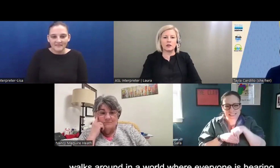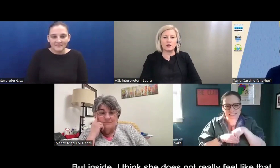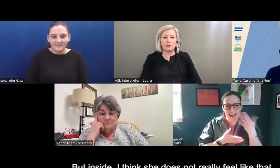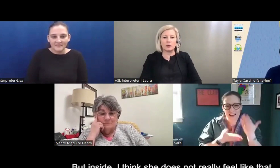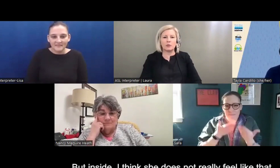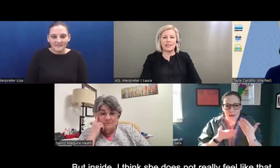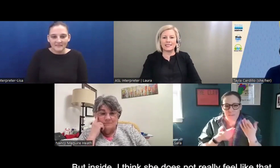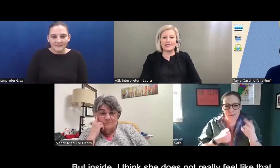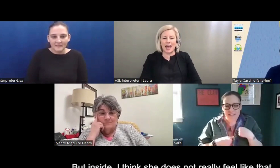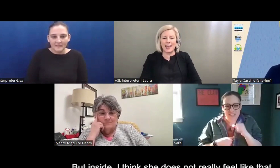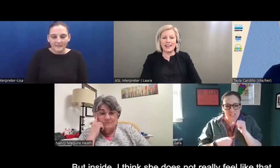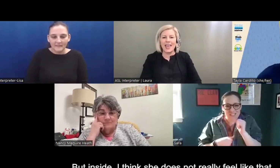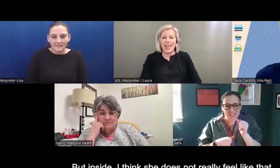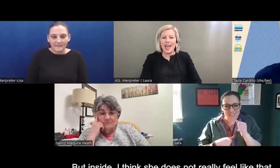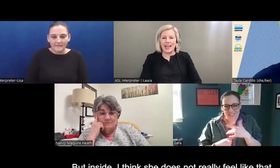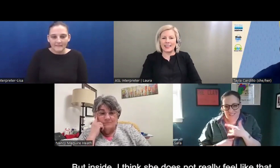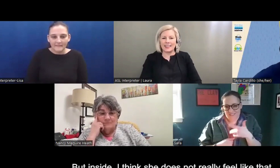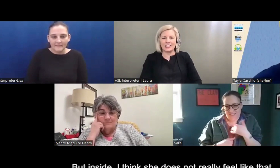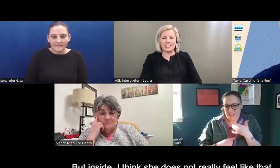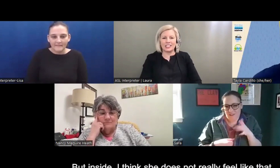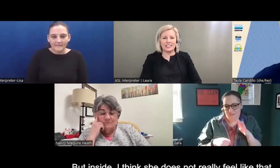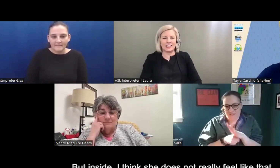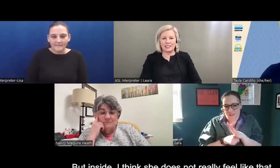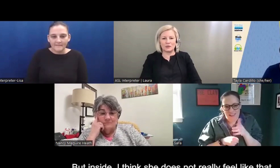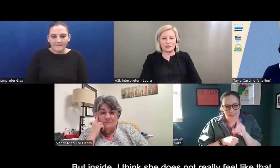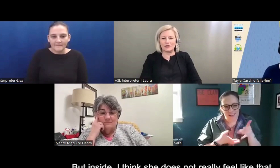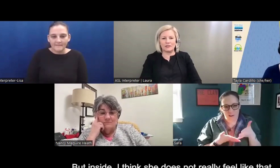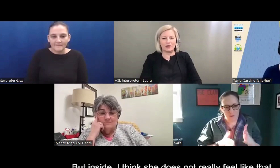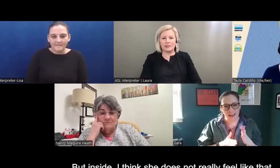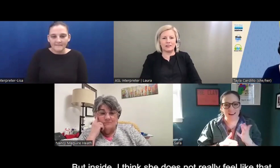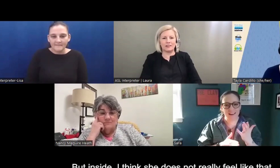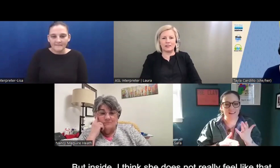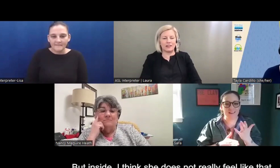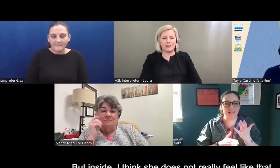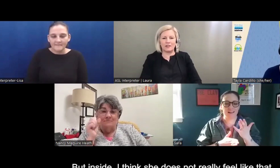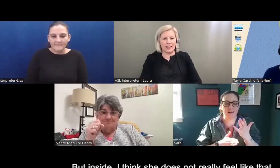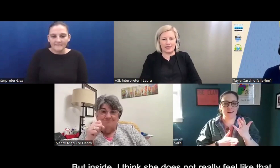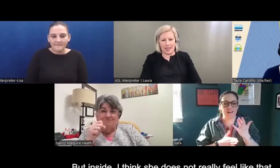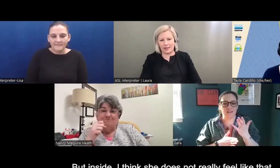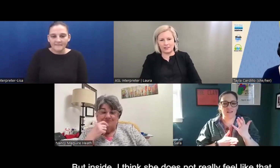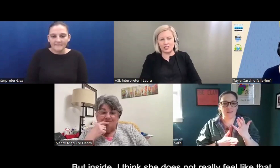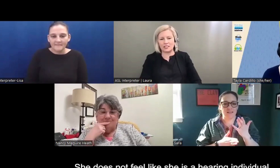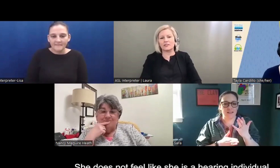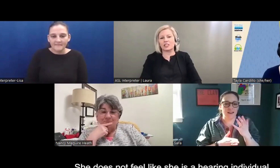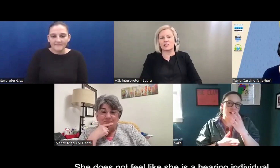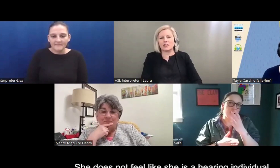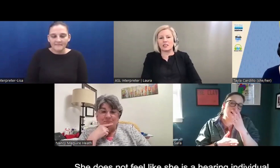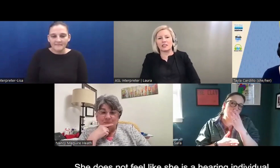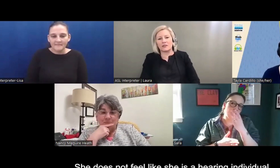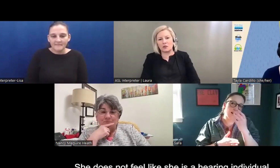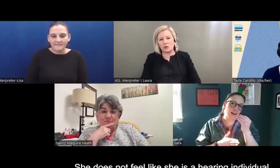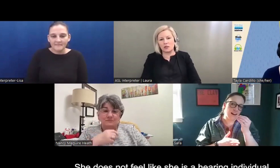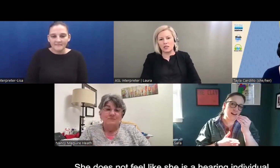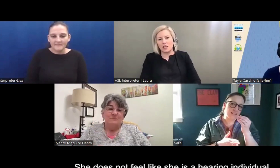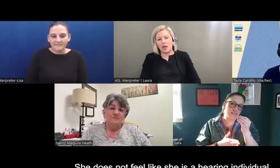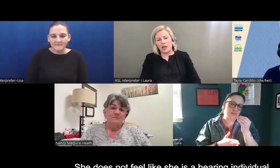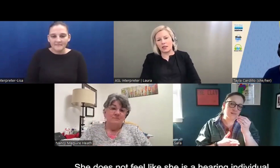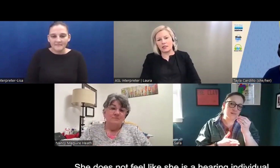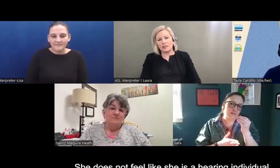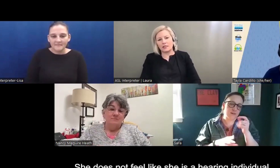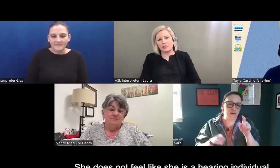sees with hearing people, but inside, I think she doesn't really feel like that. She doesn't feel like she's a hearing individual.